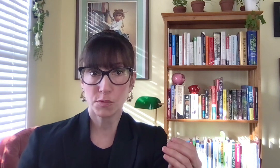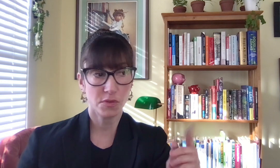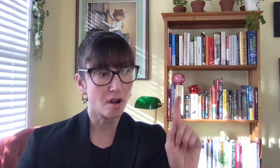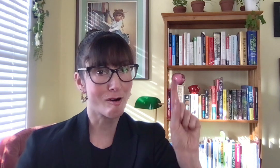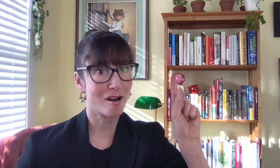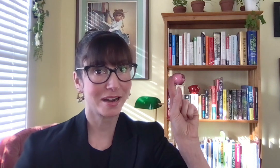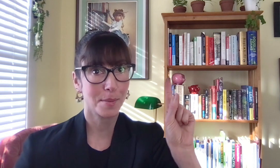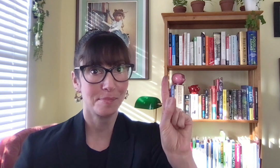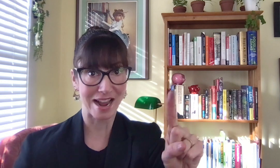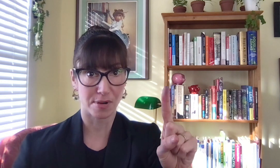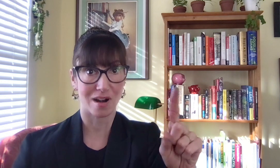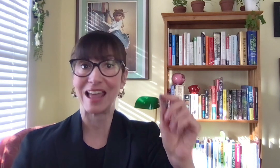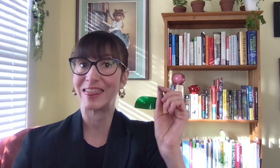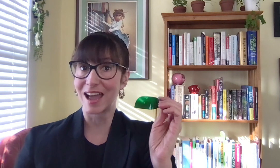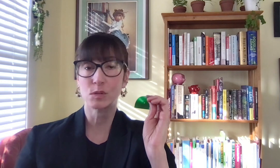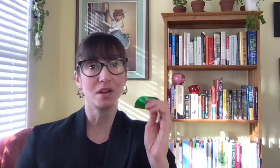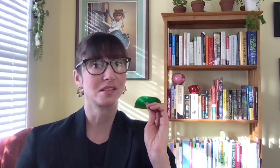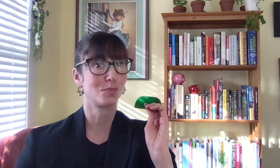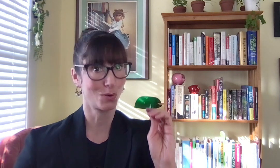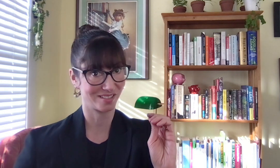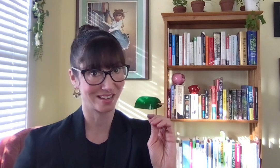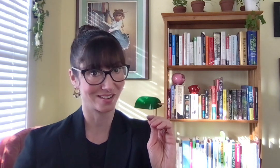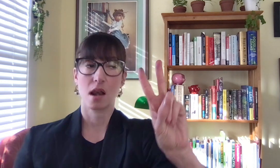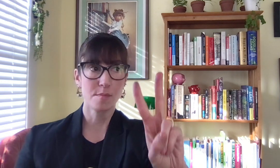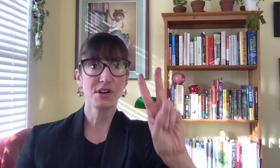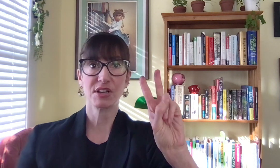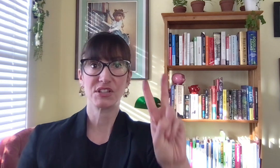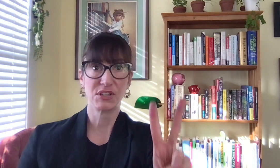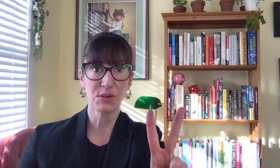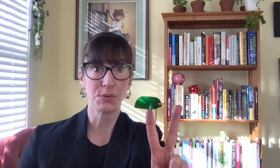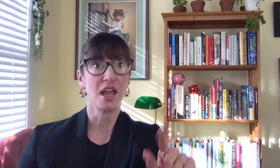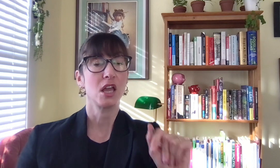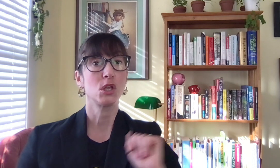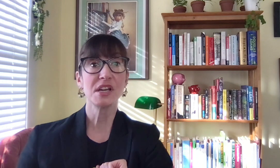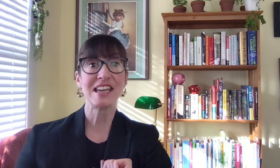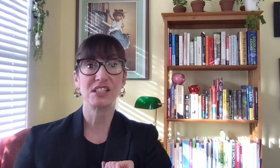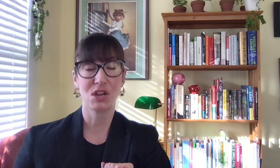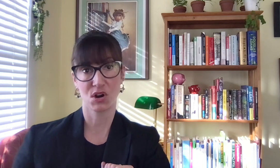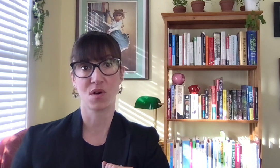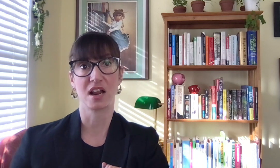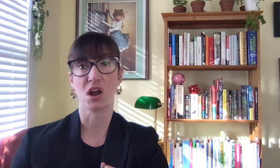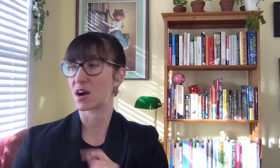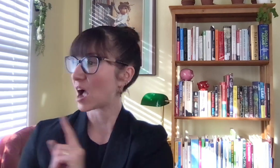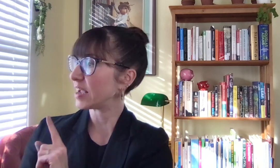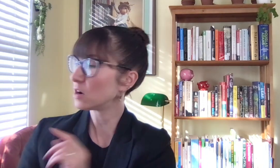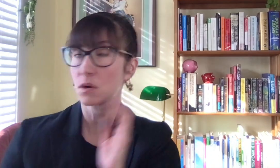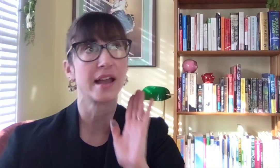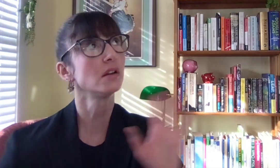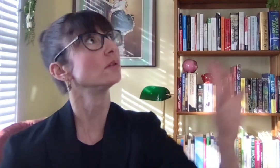on paper. And that is what is important here. Number two, you can get a secured credit card. I hear you. I hear you.